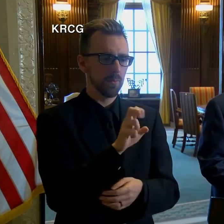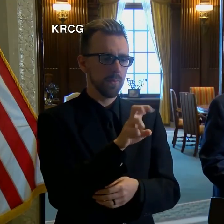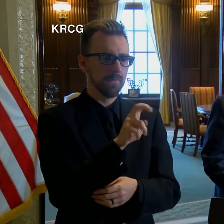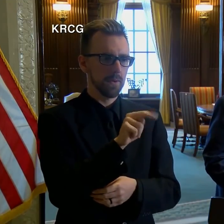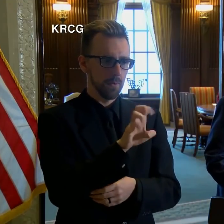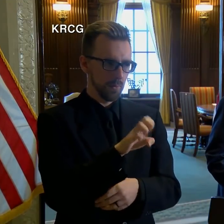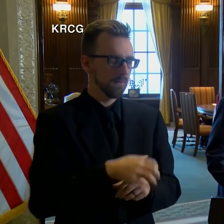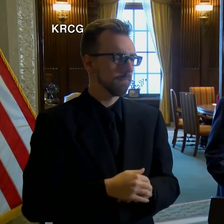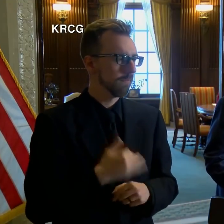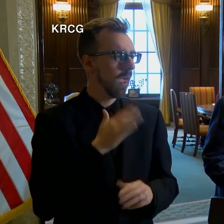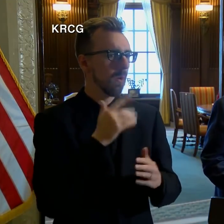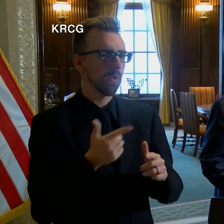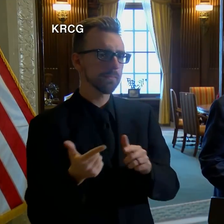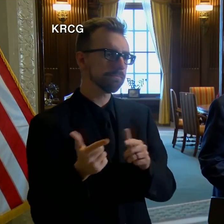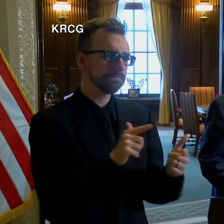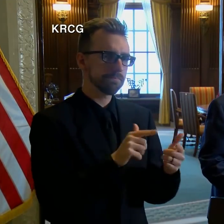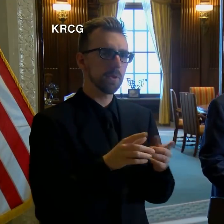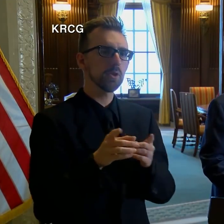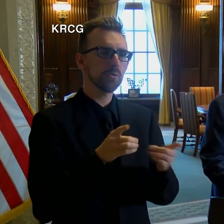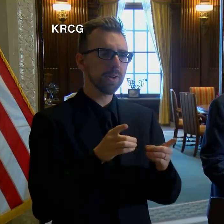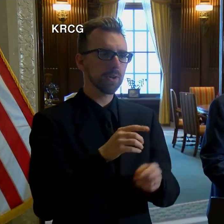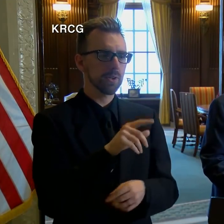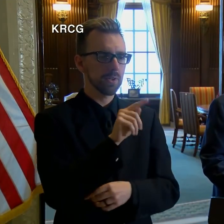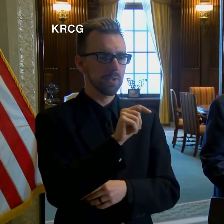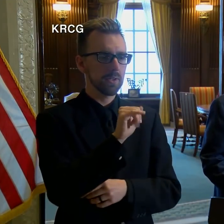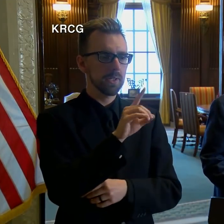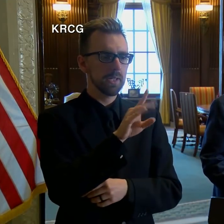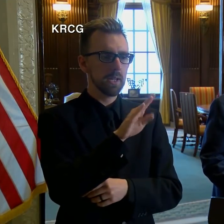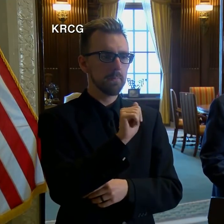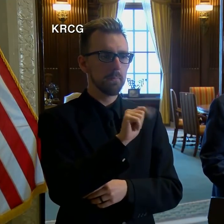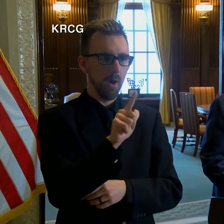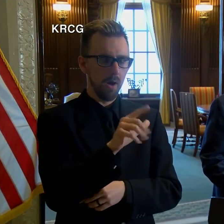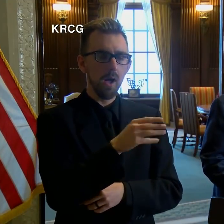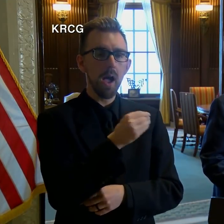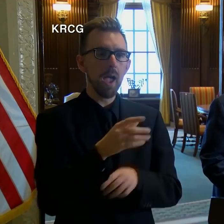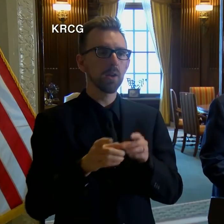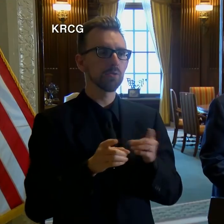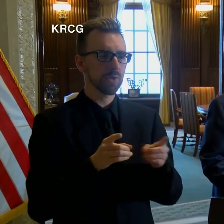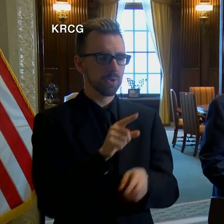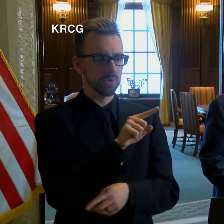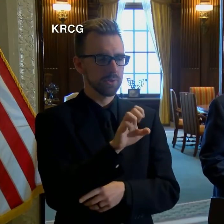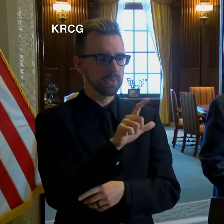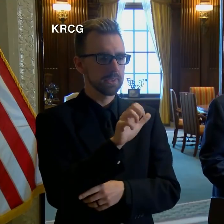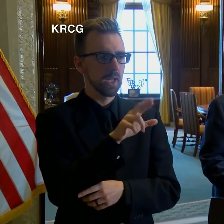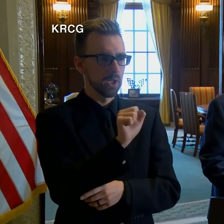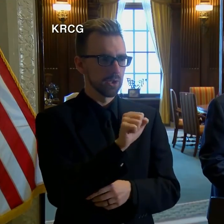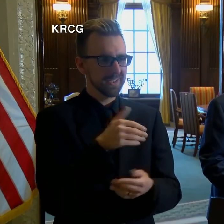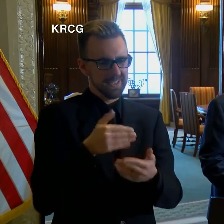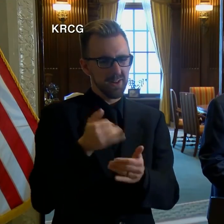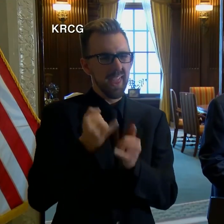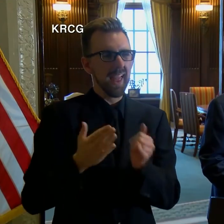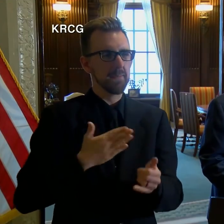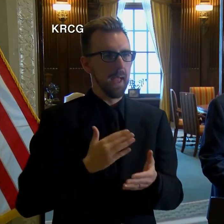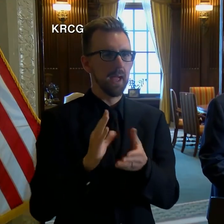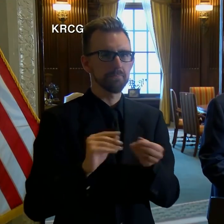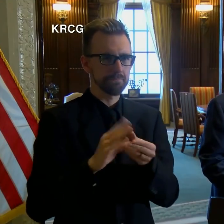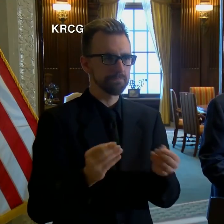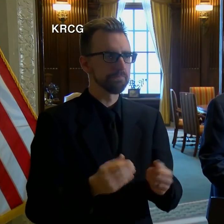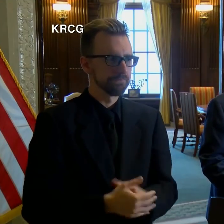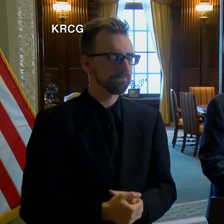to Director Jennifer Tidball and Director Zellers towards the end of my remarks.